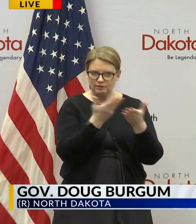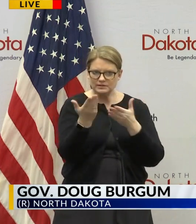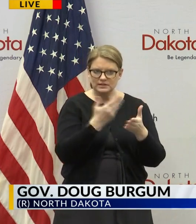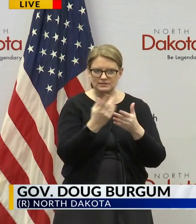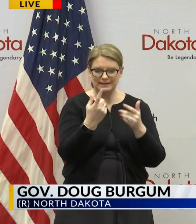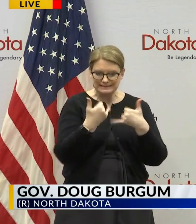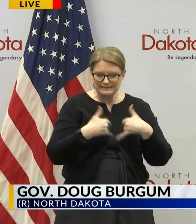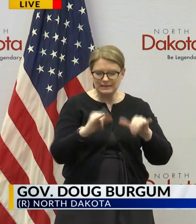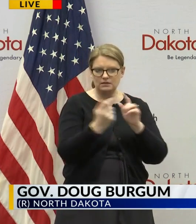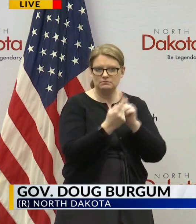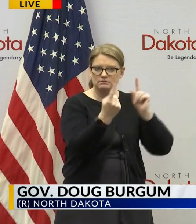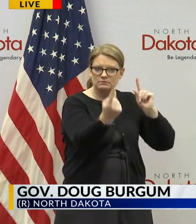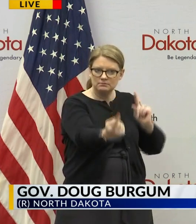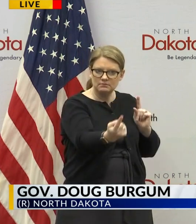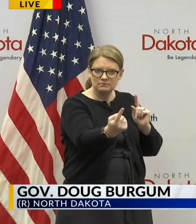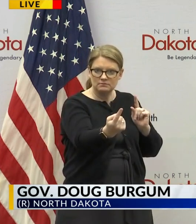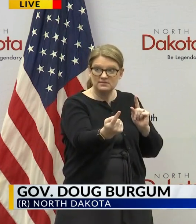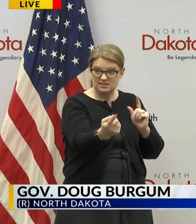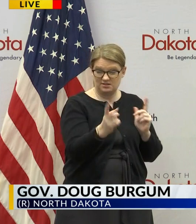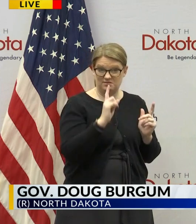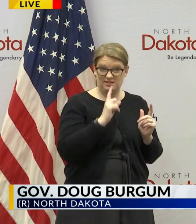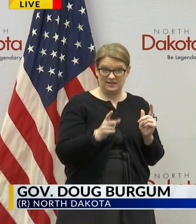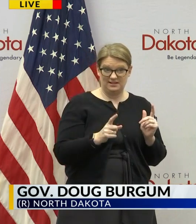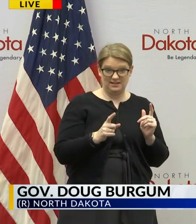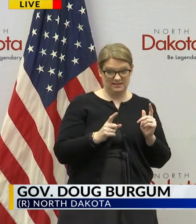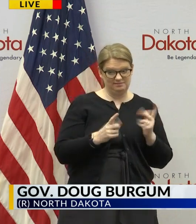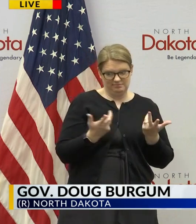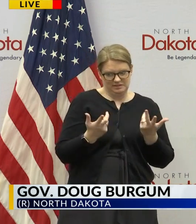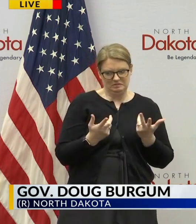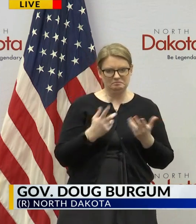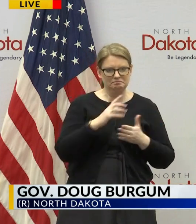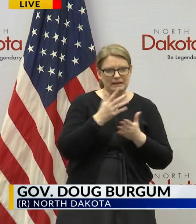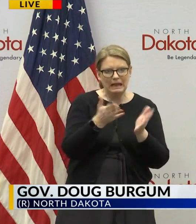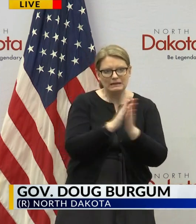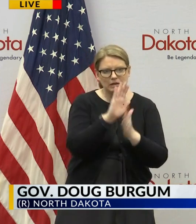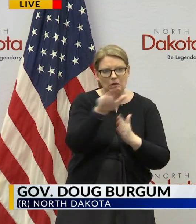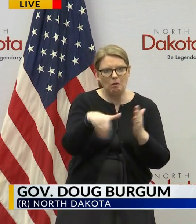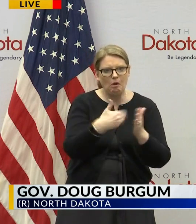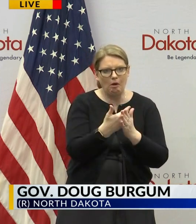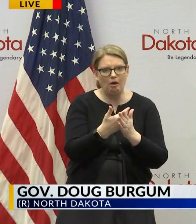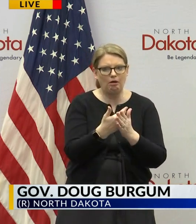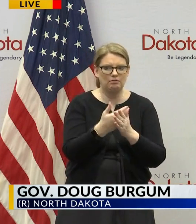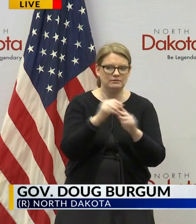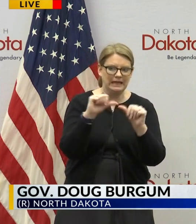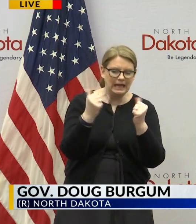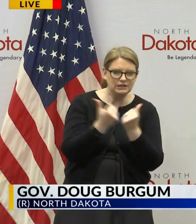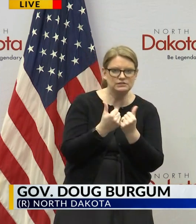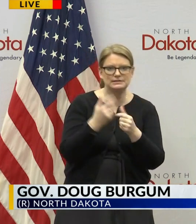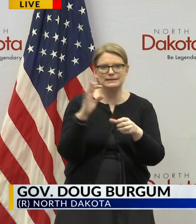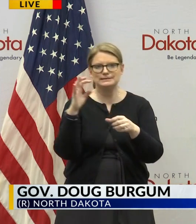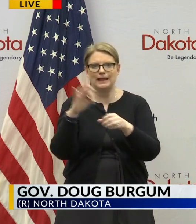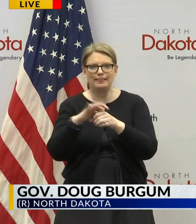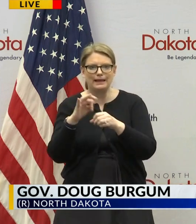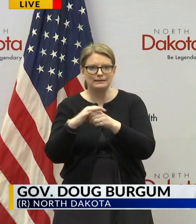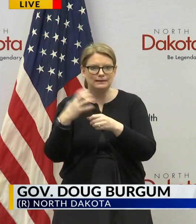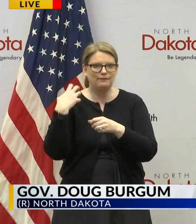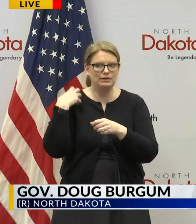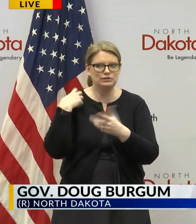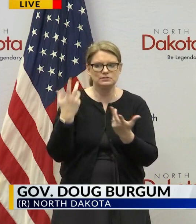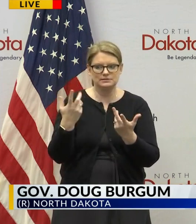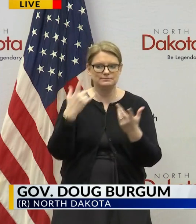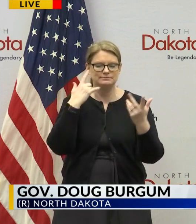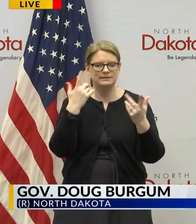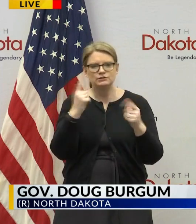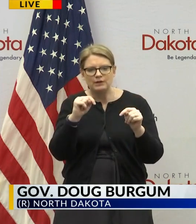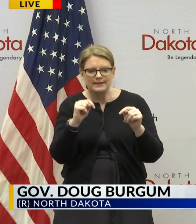inviting all the other electeds to follow that lead and we're requiring all agencies to come forward with ideas but we know